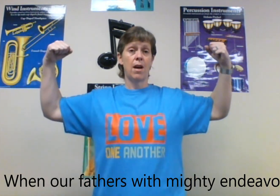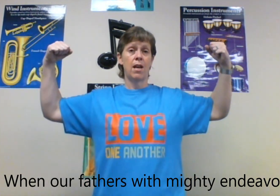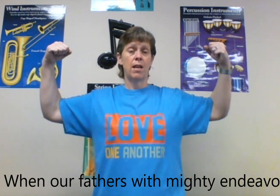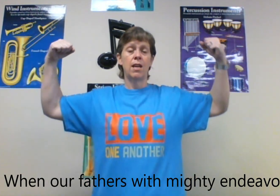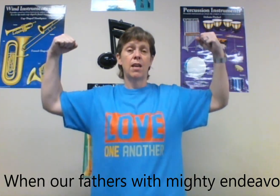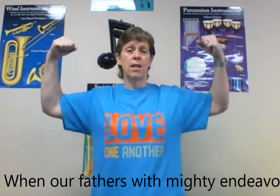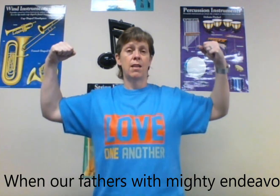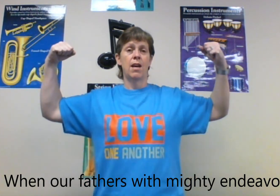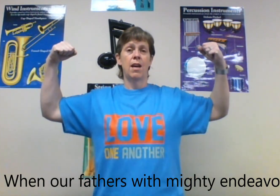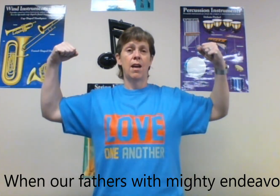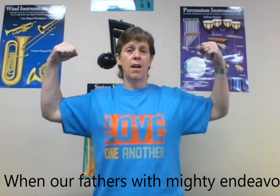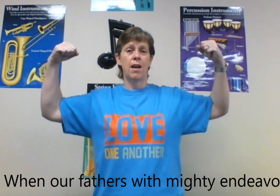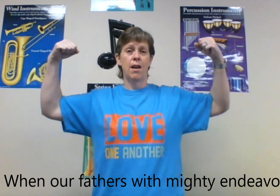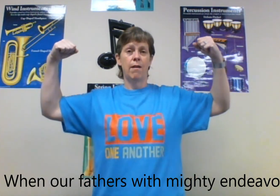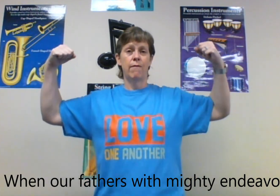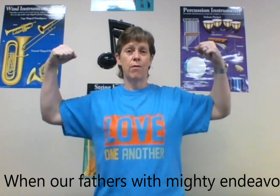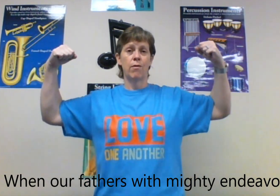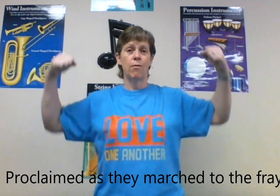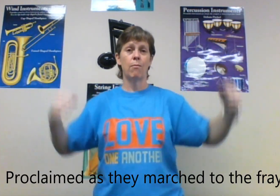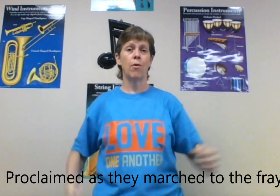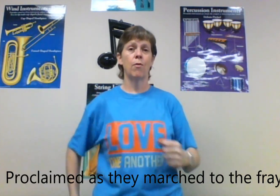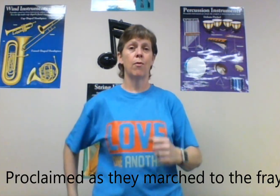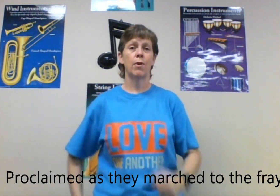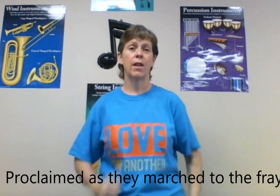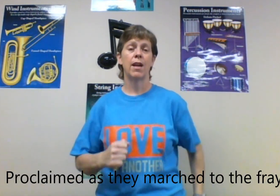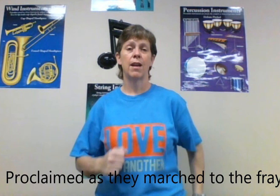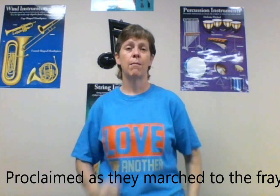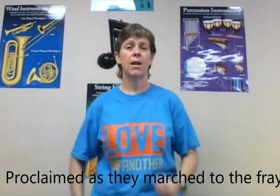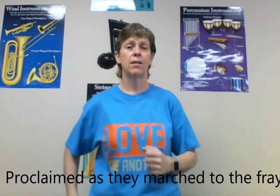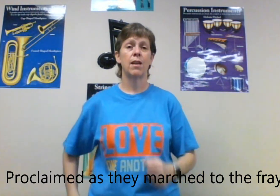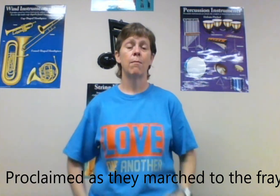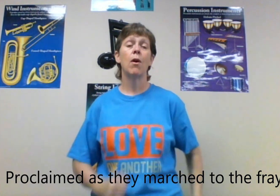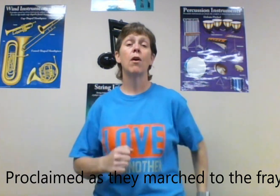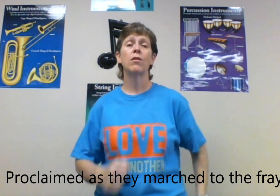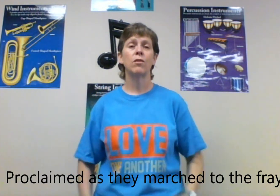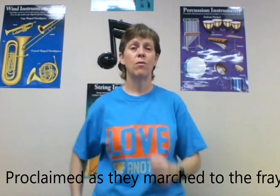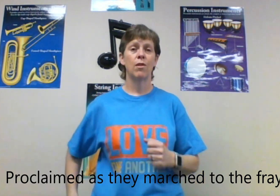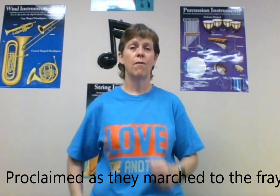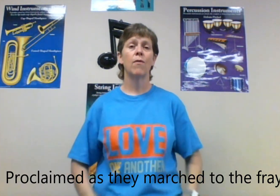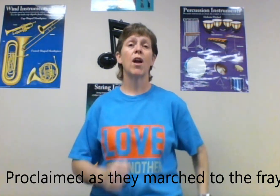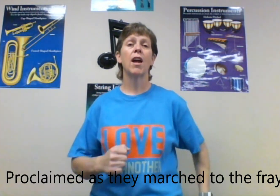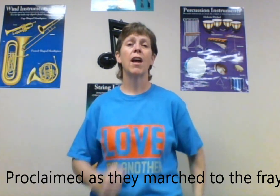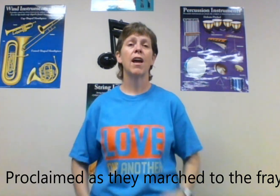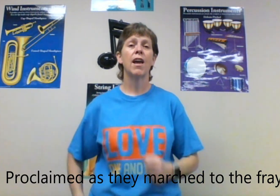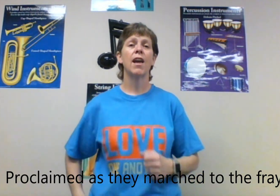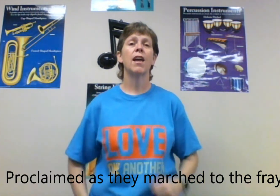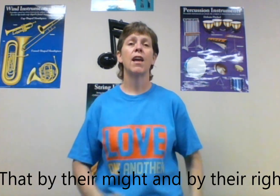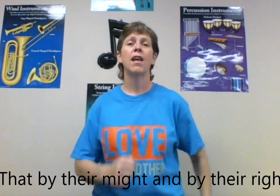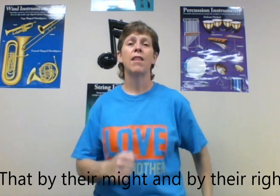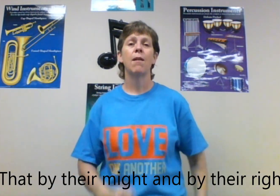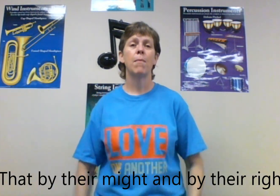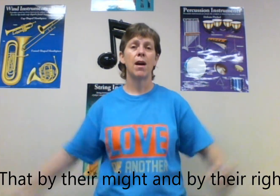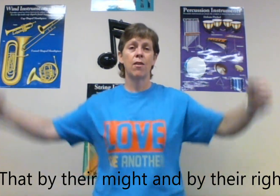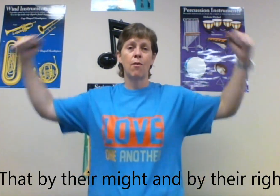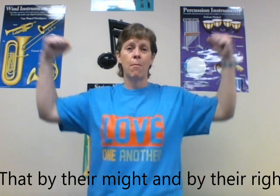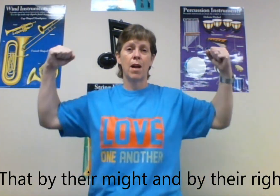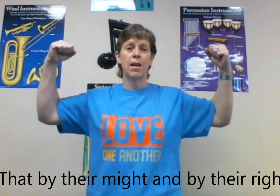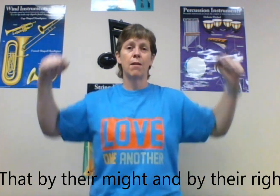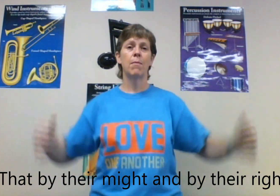mighty never, proclaimed as they marched to the free, that by their might